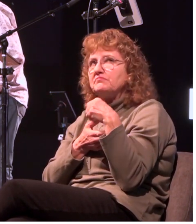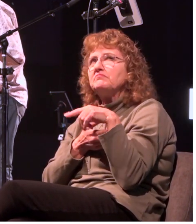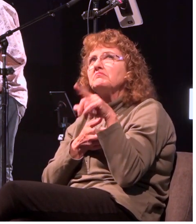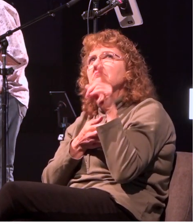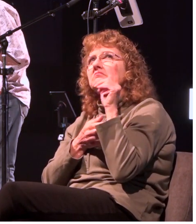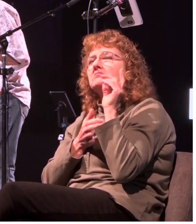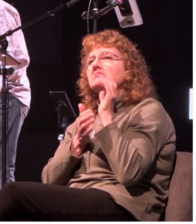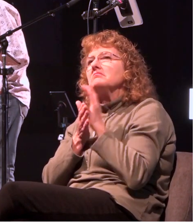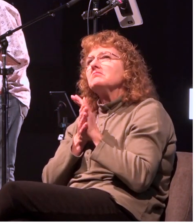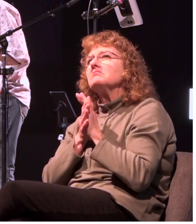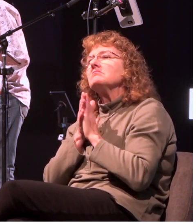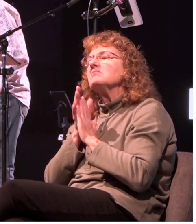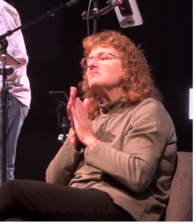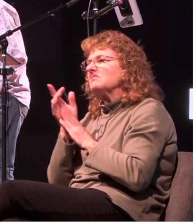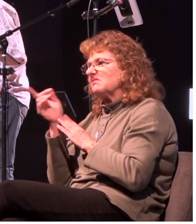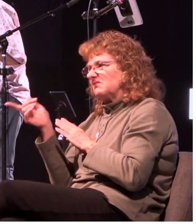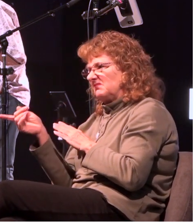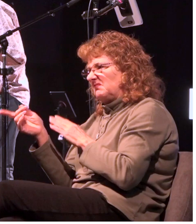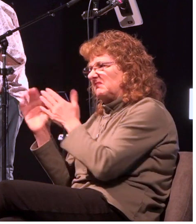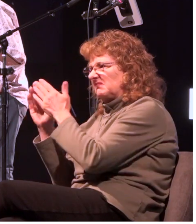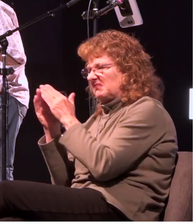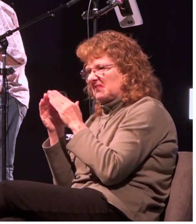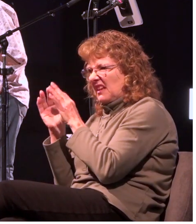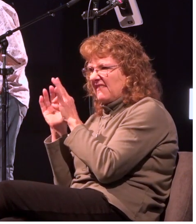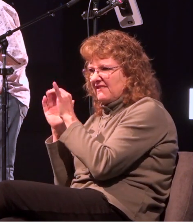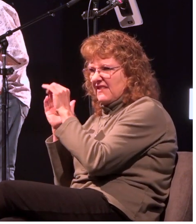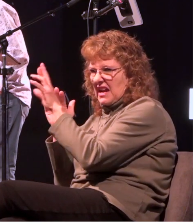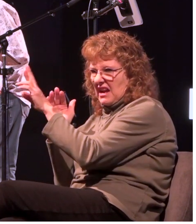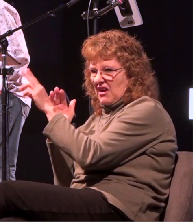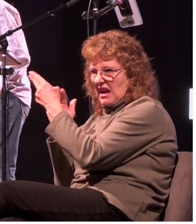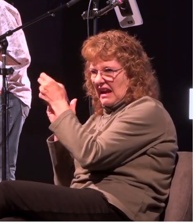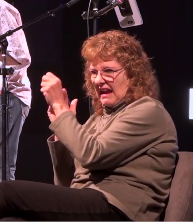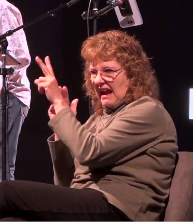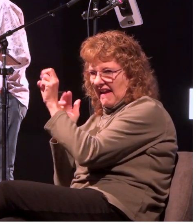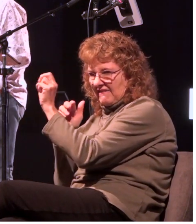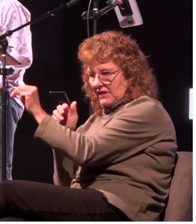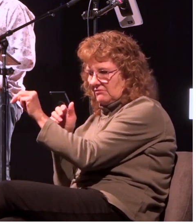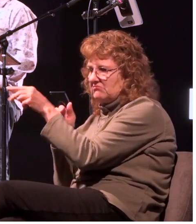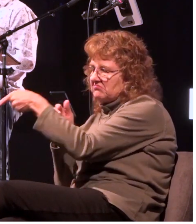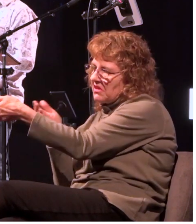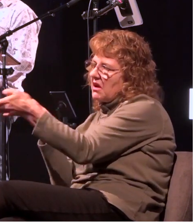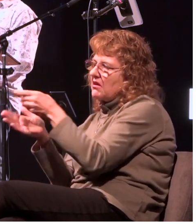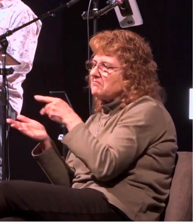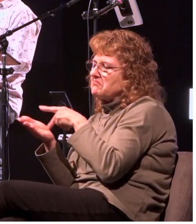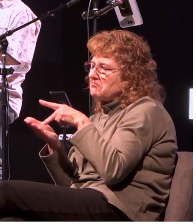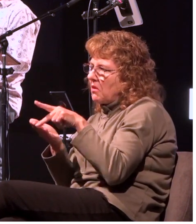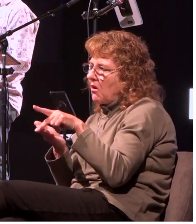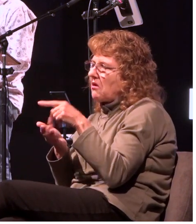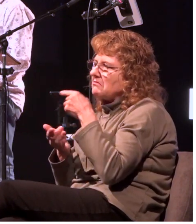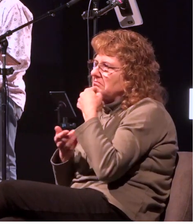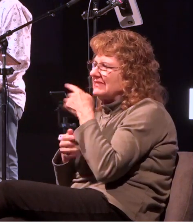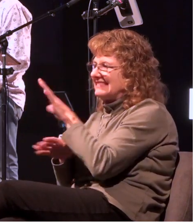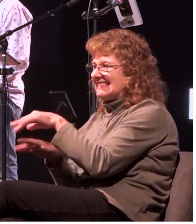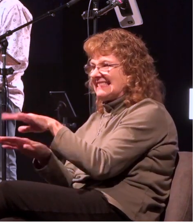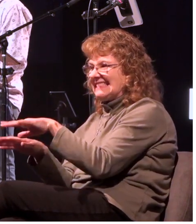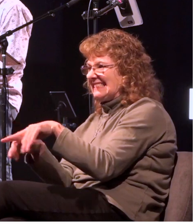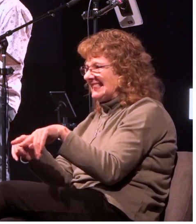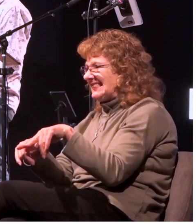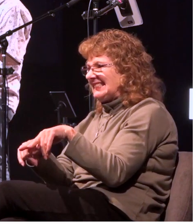they're in fair haven and uh paul you know he's like hey this is not a good idea and so